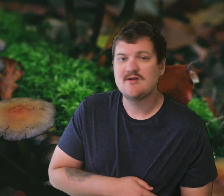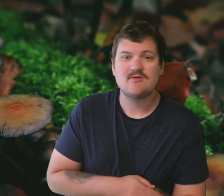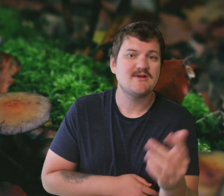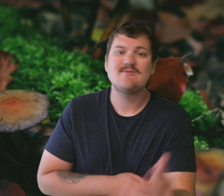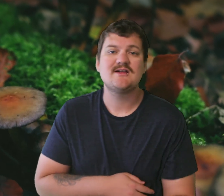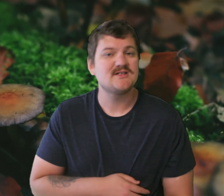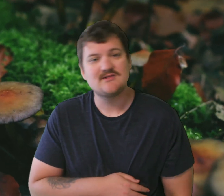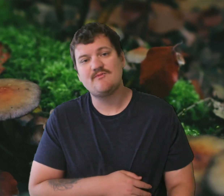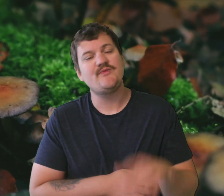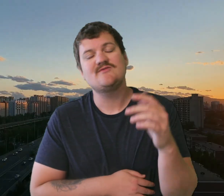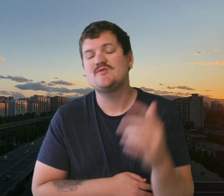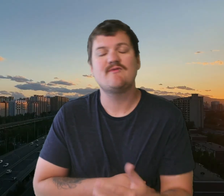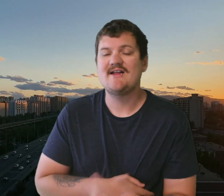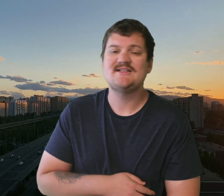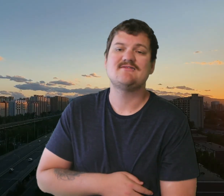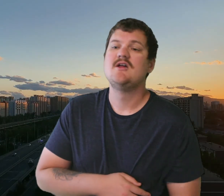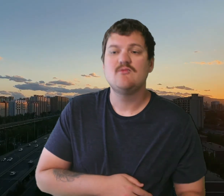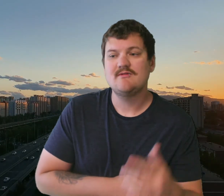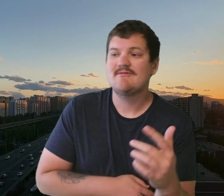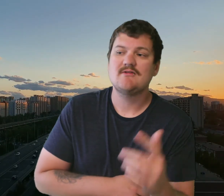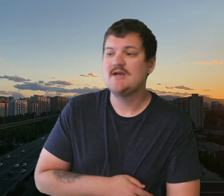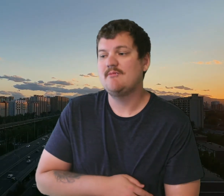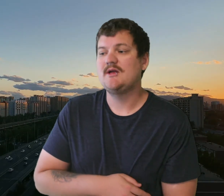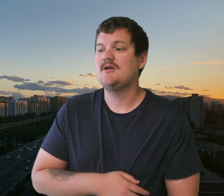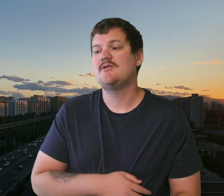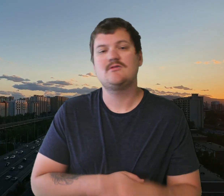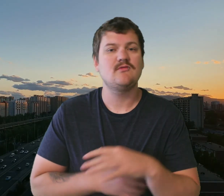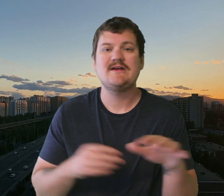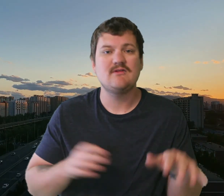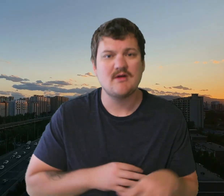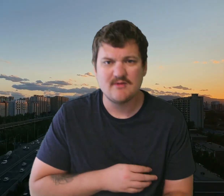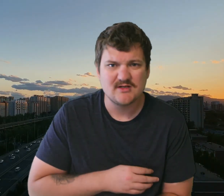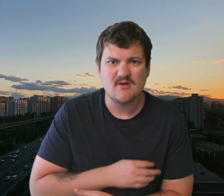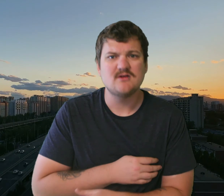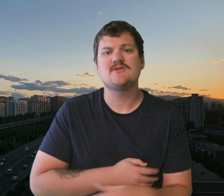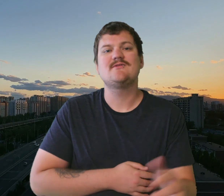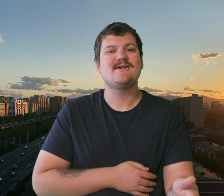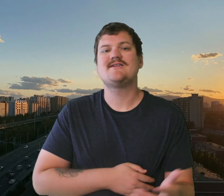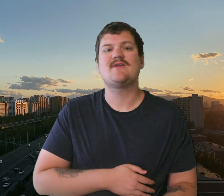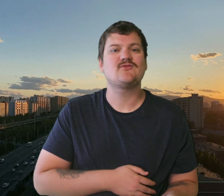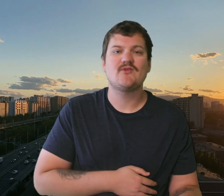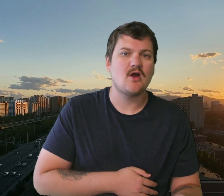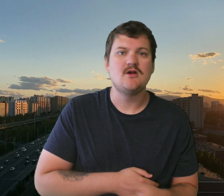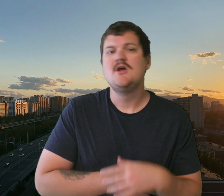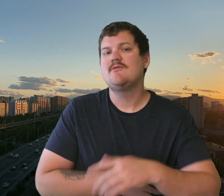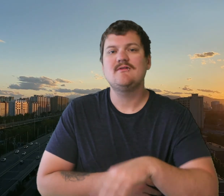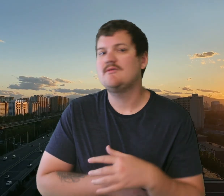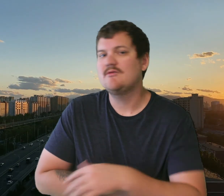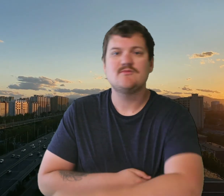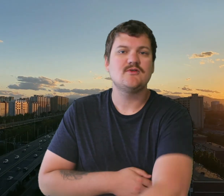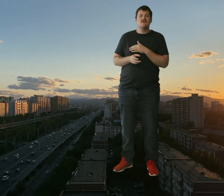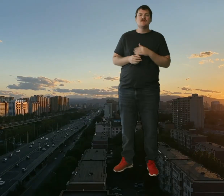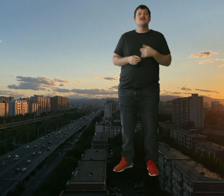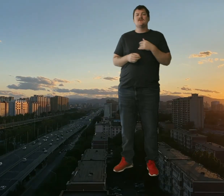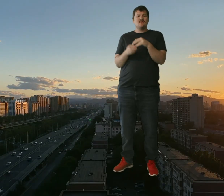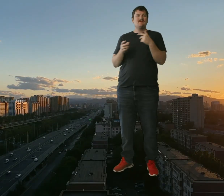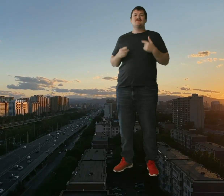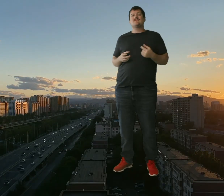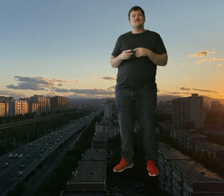Anomaly, pestilence, disastrous violence, corrosive conductive gentlemen They can't repel these bars, coming in a flash of star, continuing until I burn all their hearts I was never